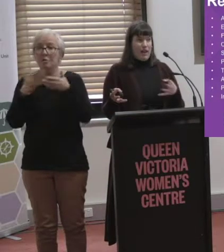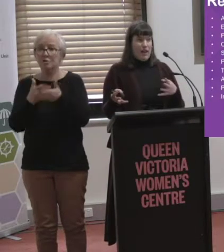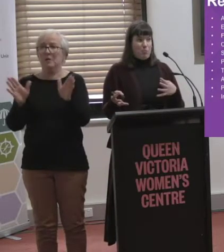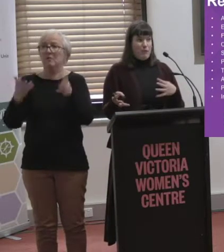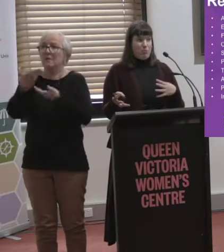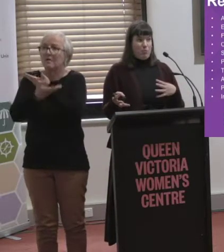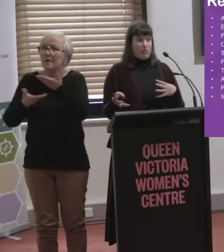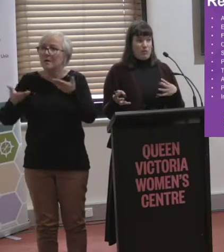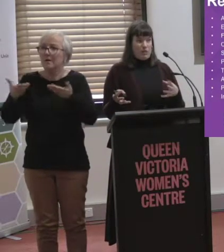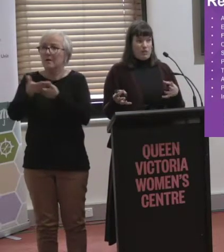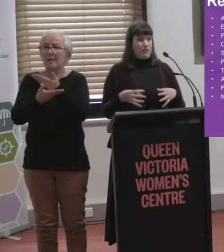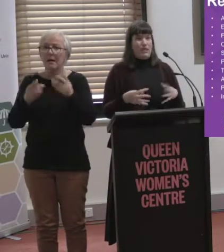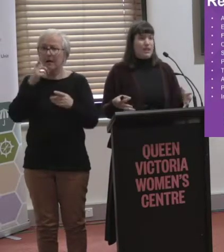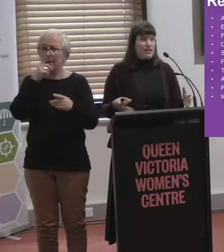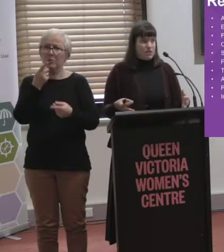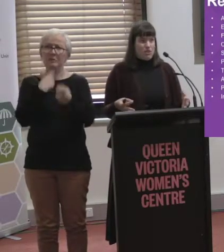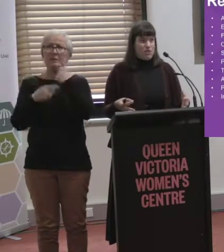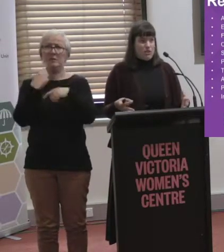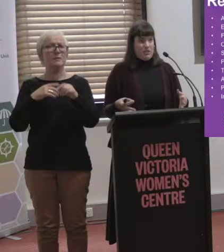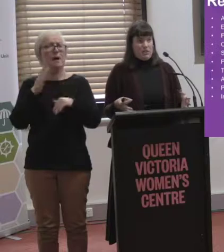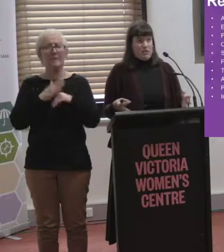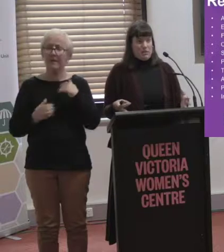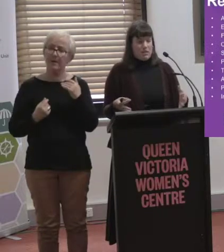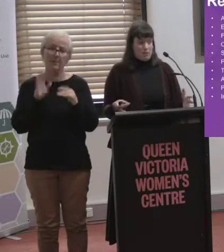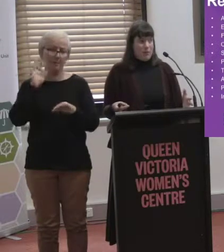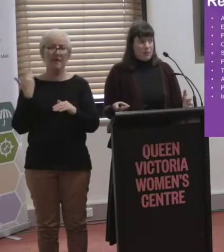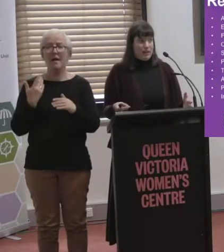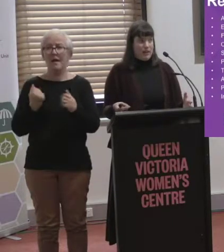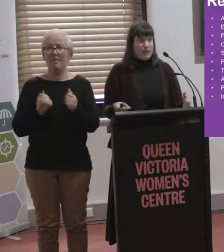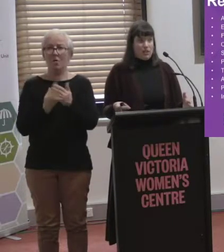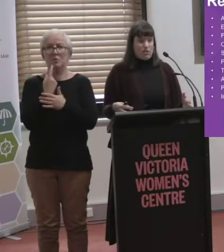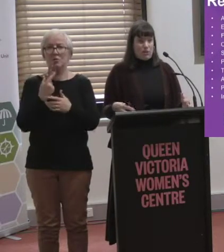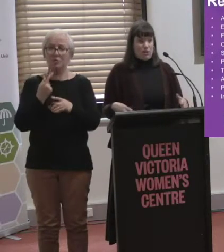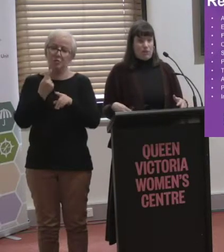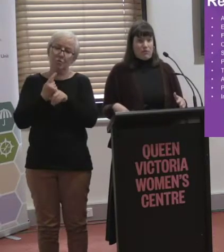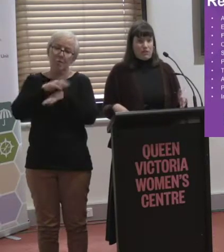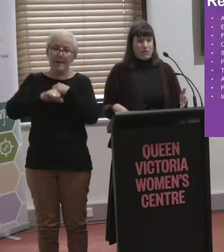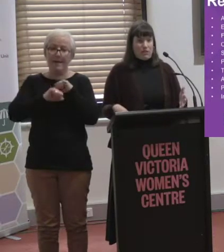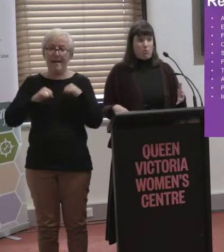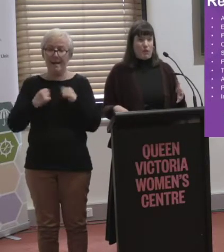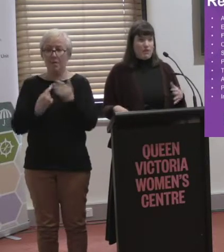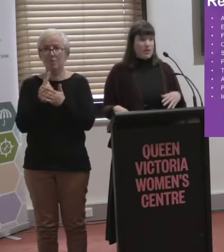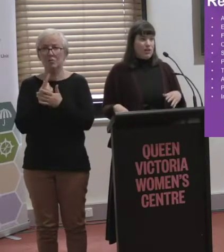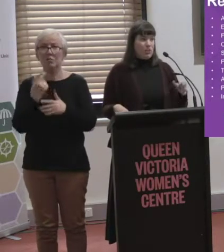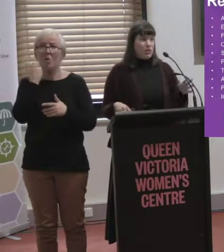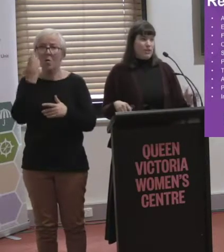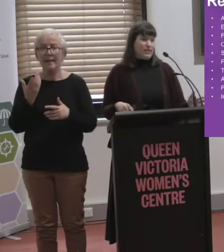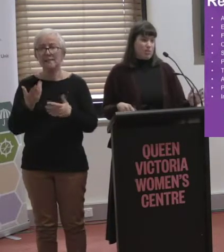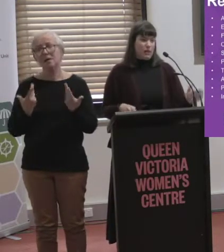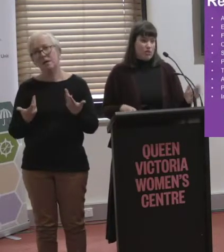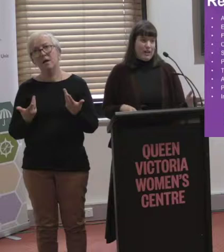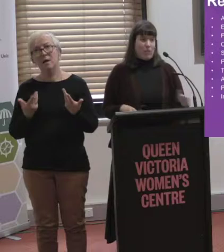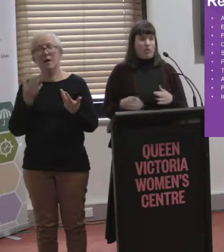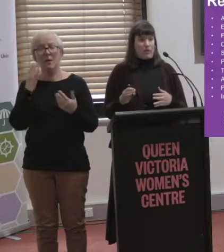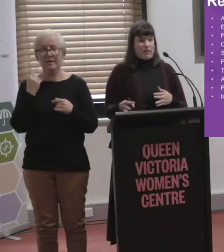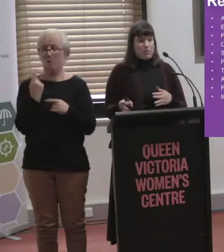that people said to us, I've never had such an opportunity to speak about the issues that we're facing. It's always... We're talking about